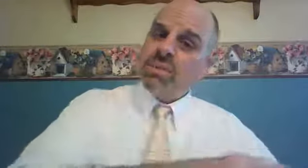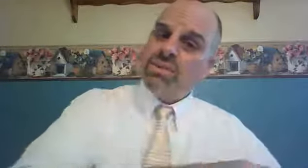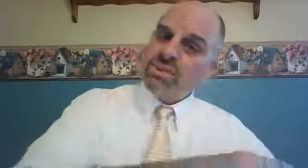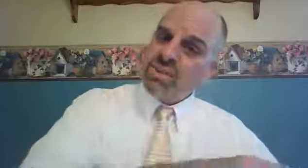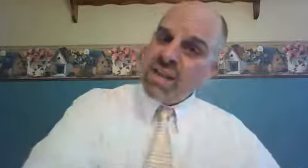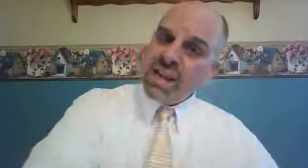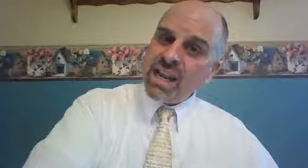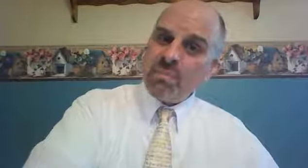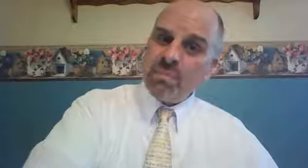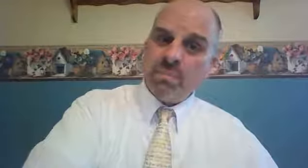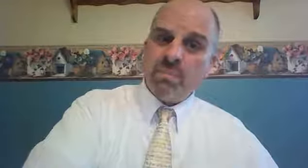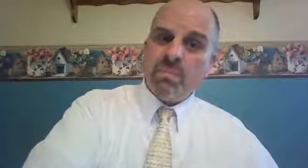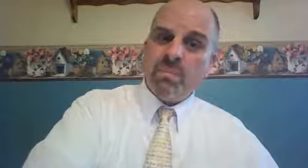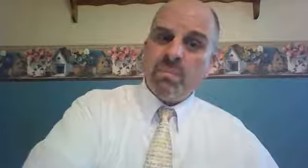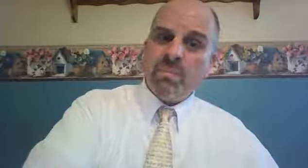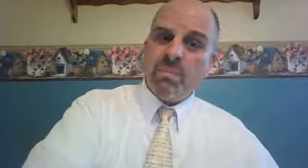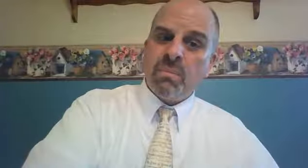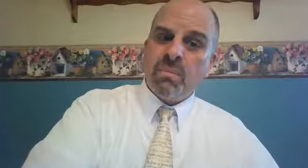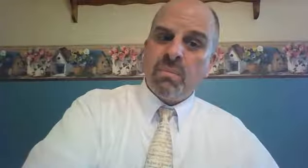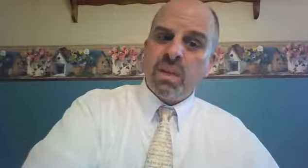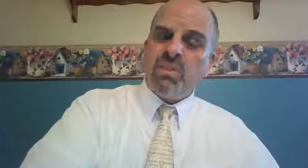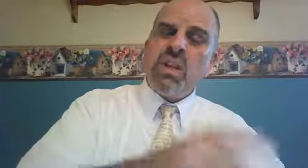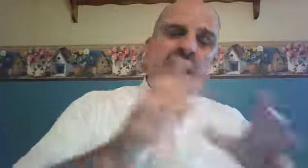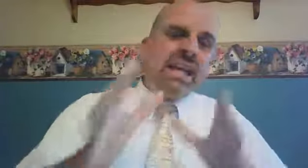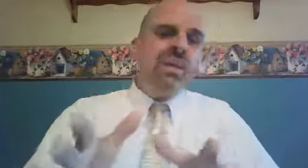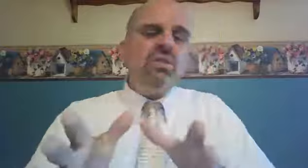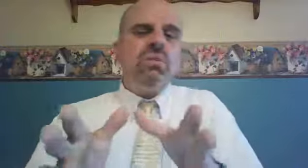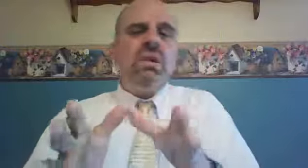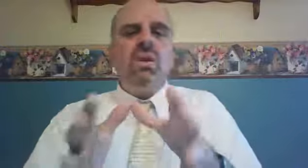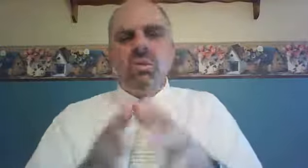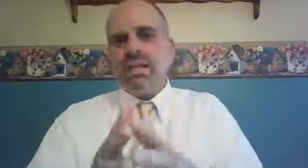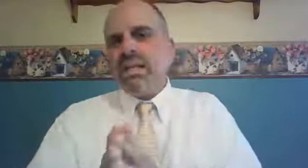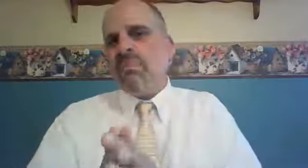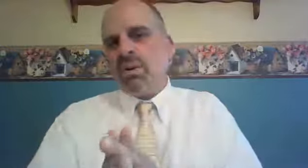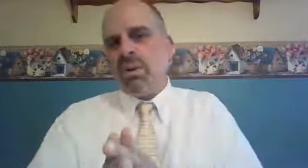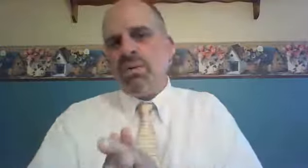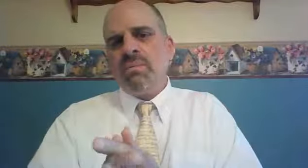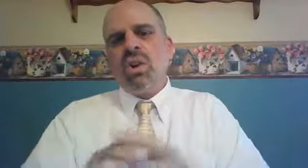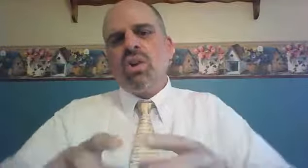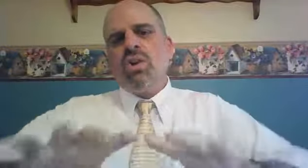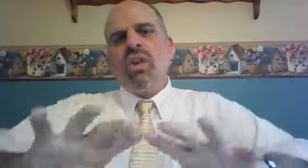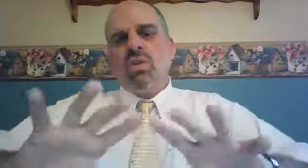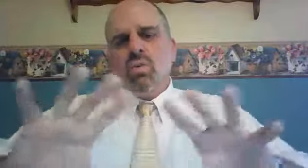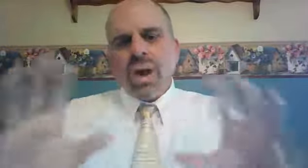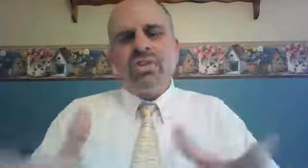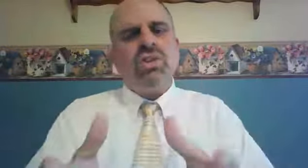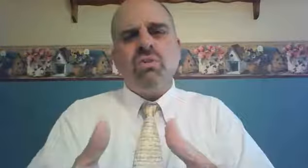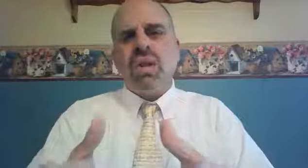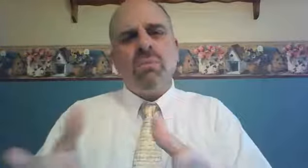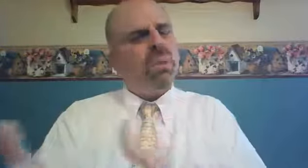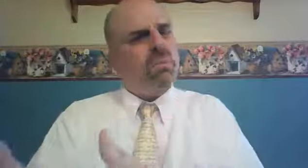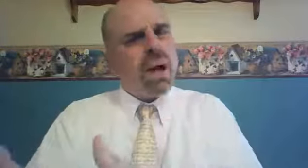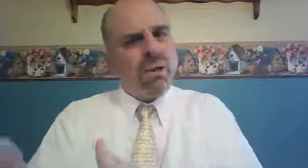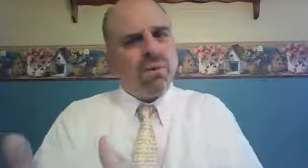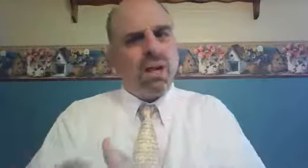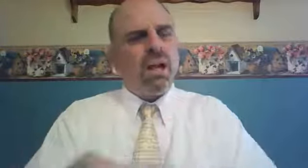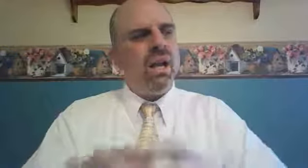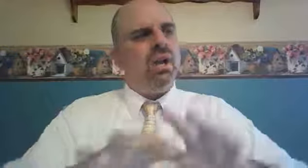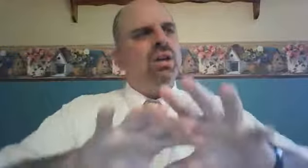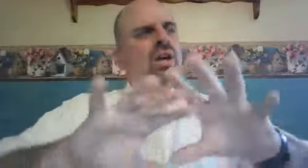person's name. See, a kinsman redeemer could rescue them from poverty, could